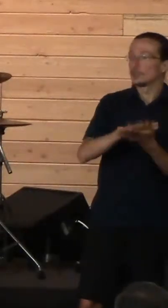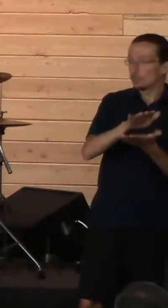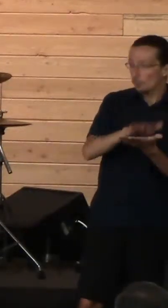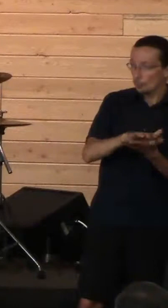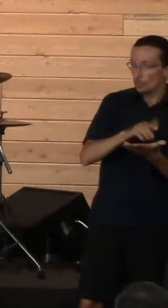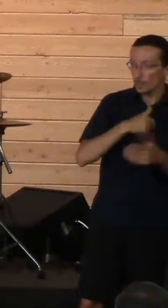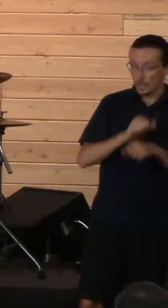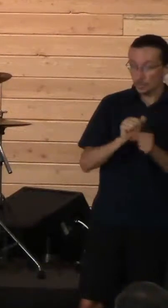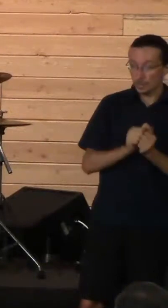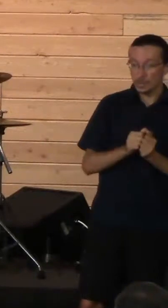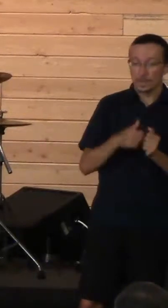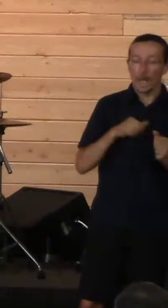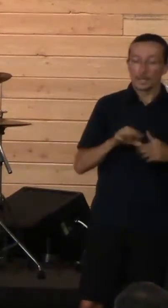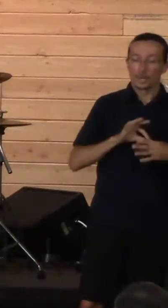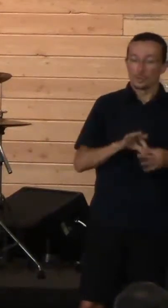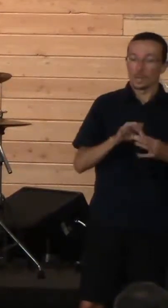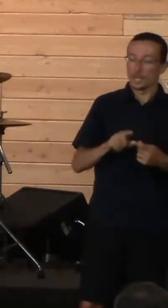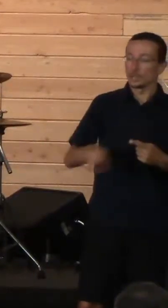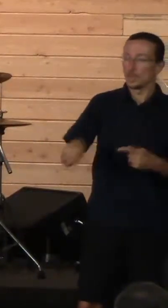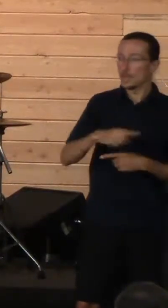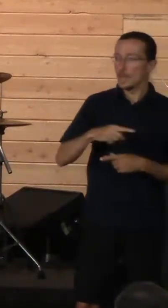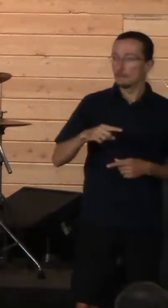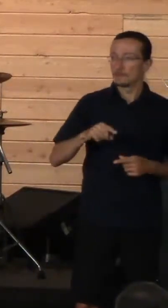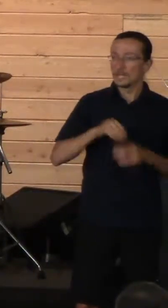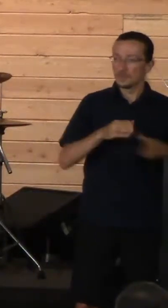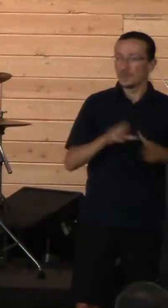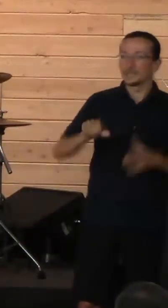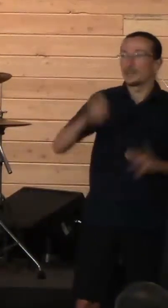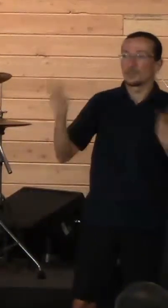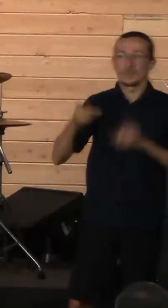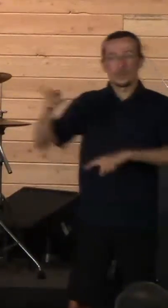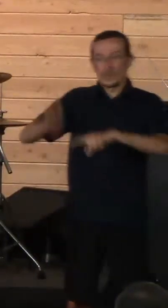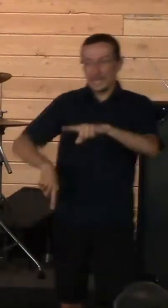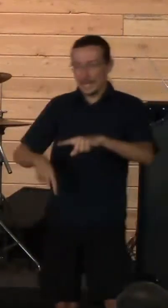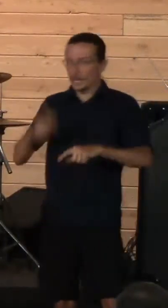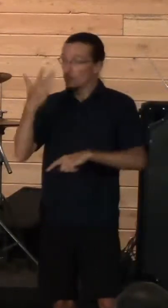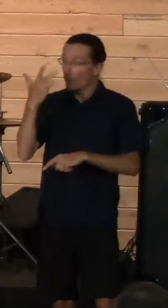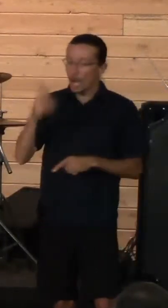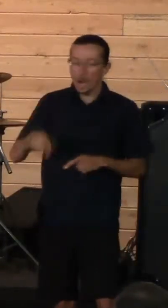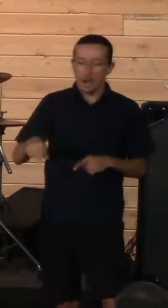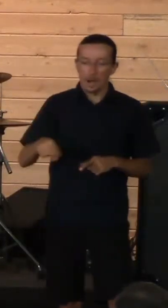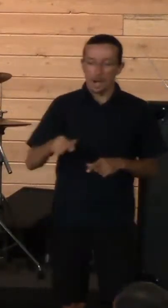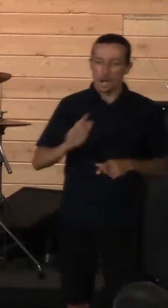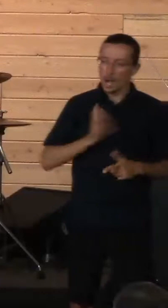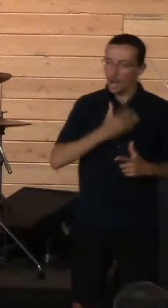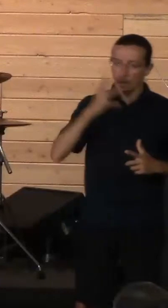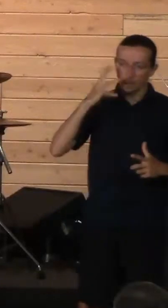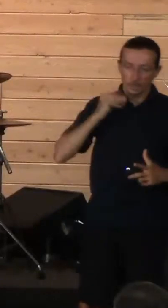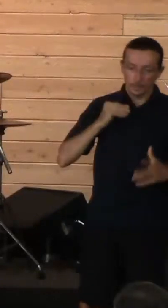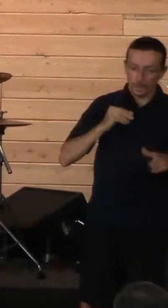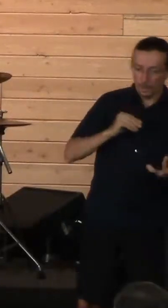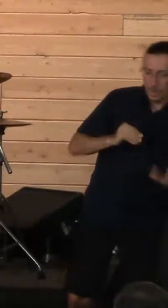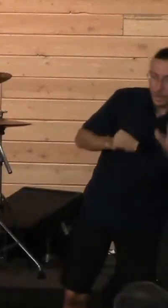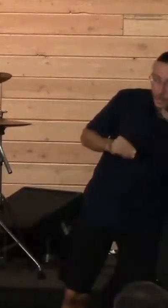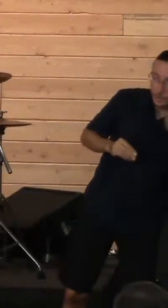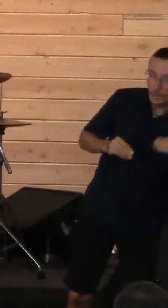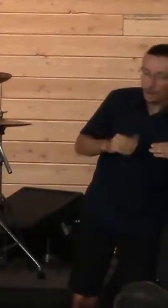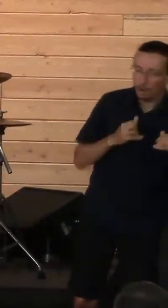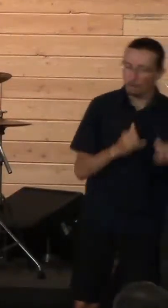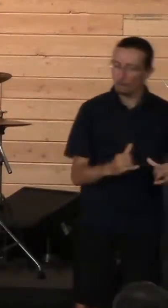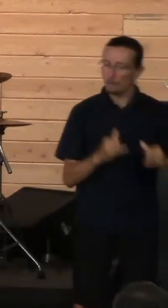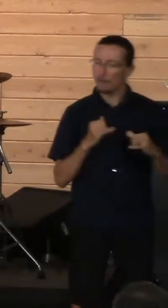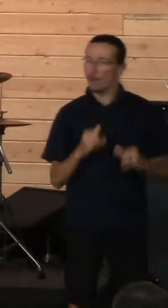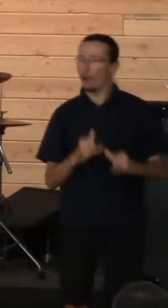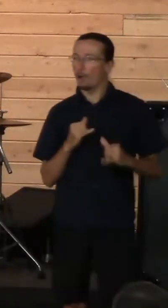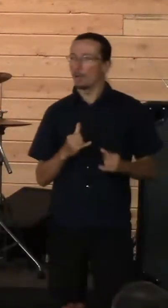Because they have similar experiences. And so those kids can feel understood and feel seen and feel